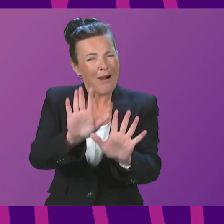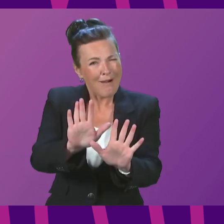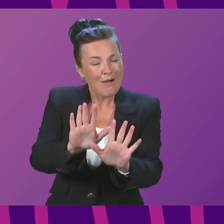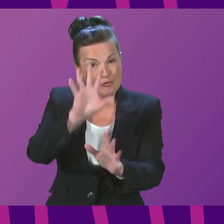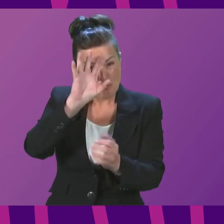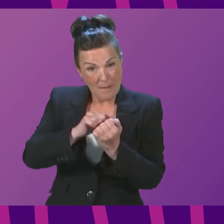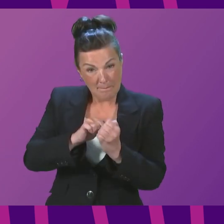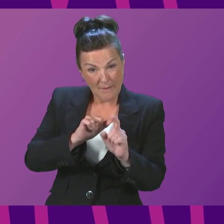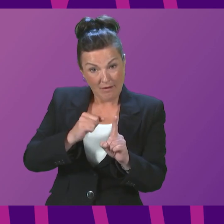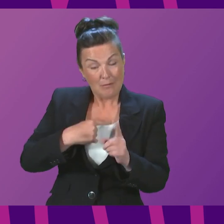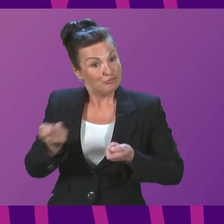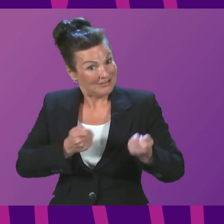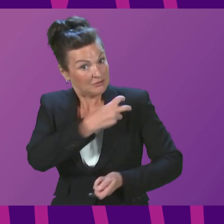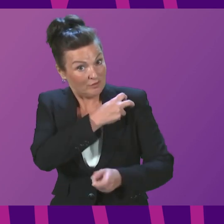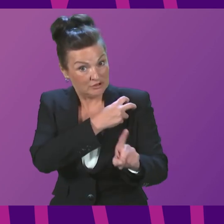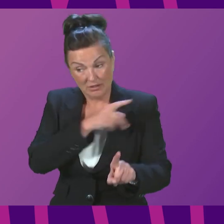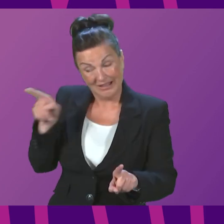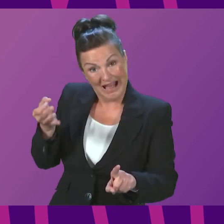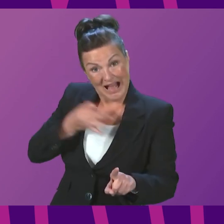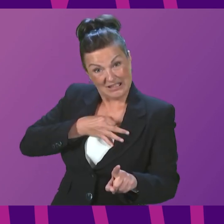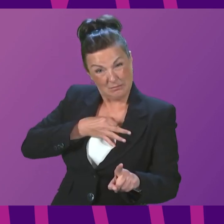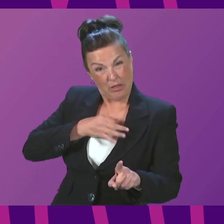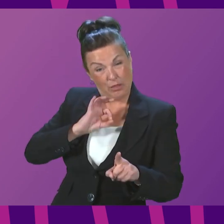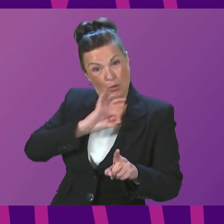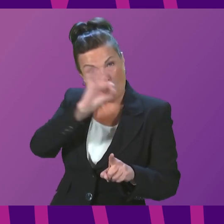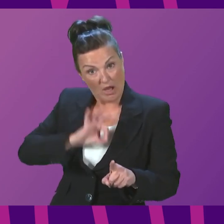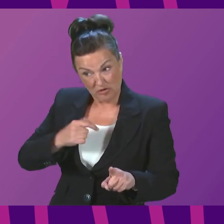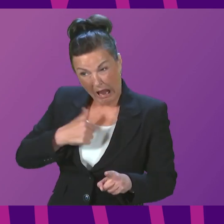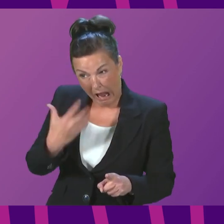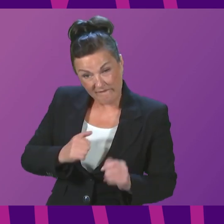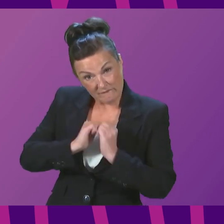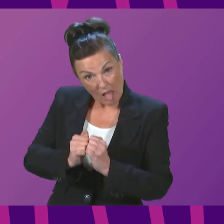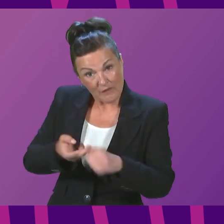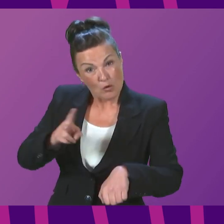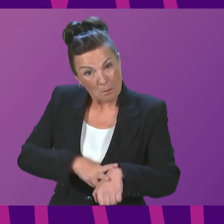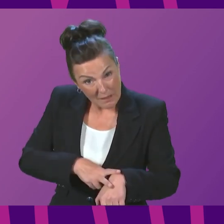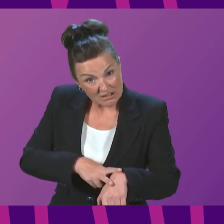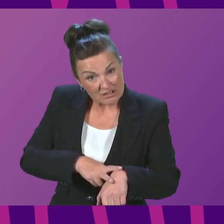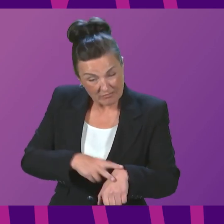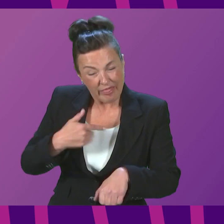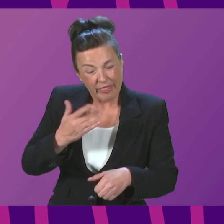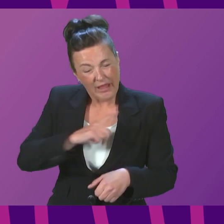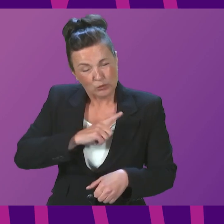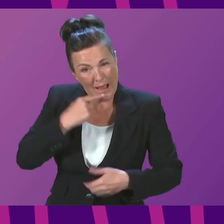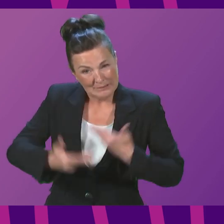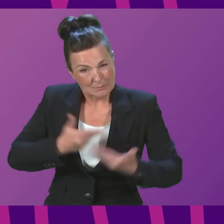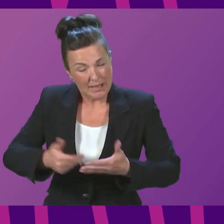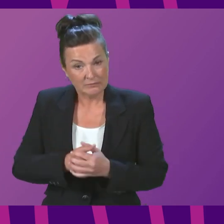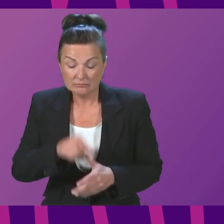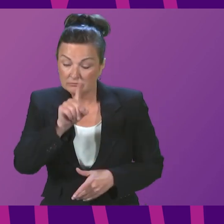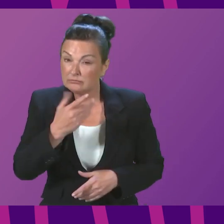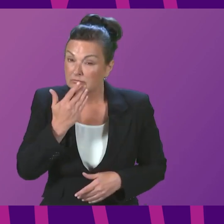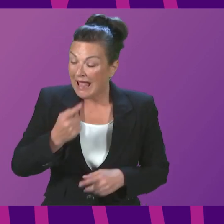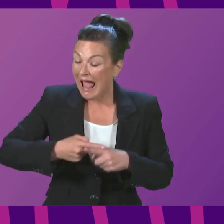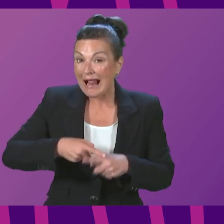directly to the question, presiding officer, because it is about the value we attach to policing and the priority we attach to policing. In England